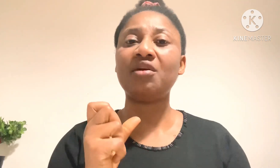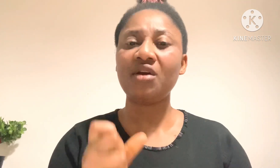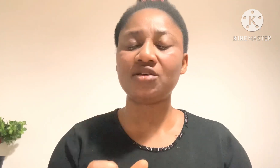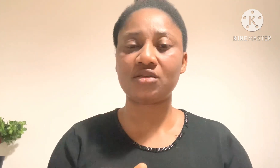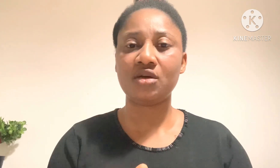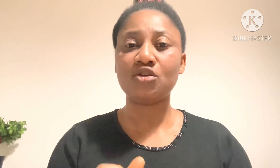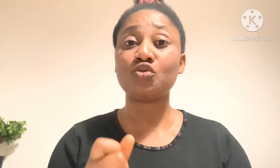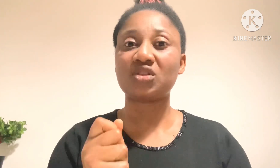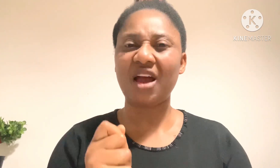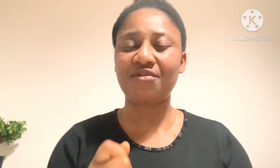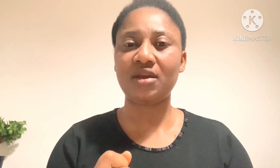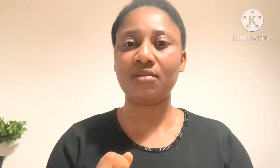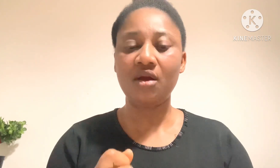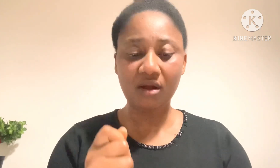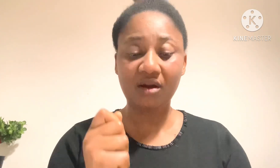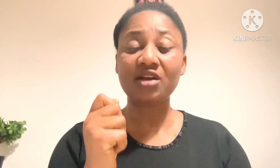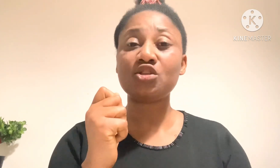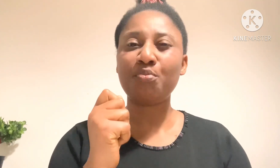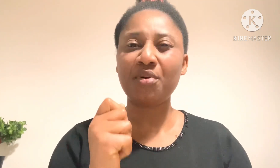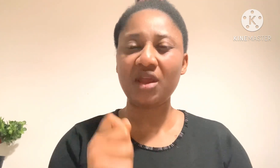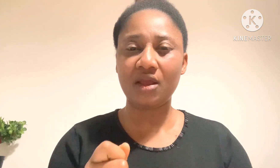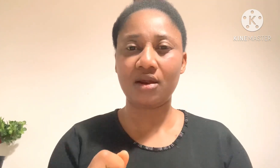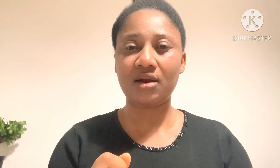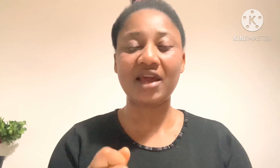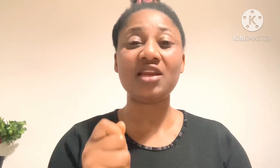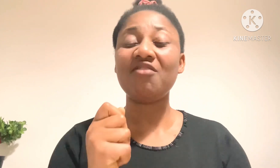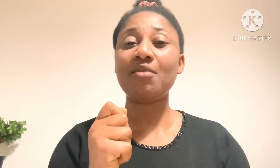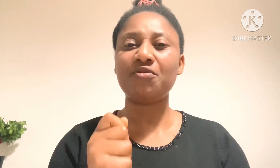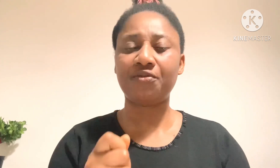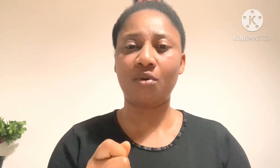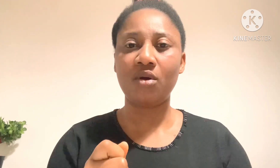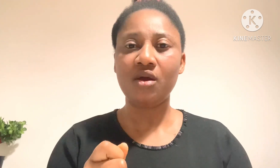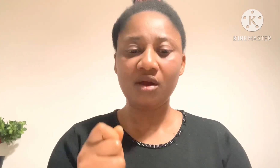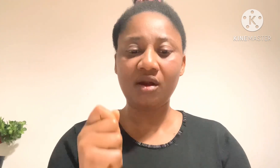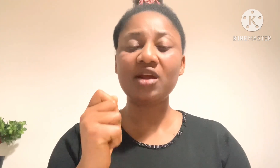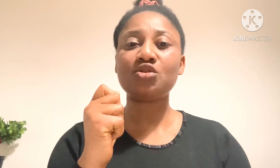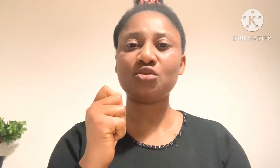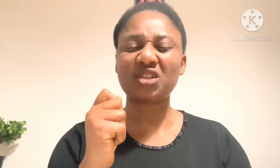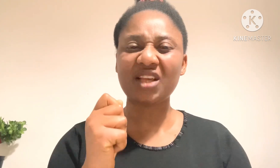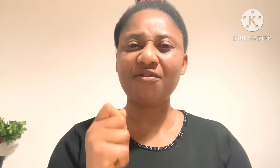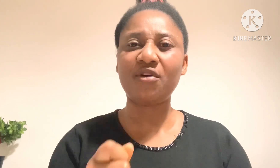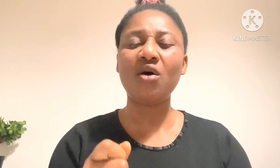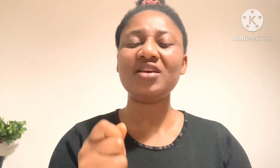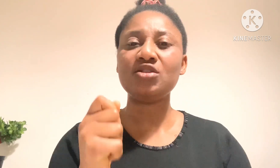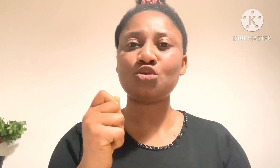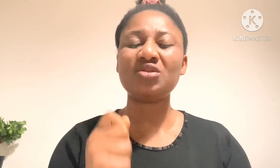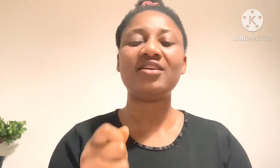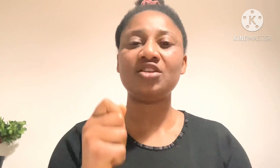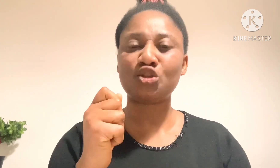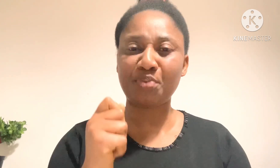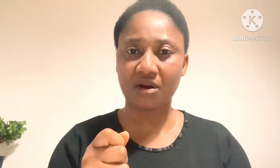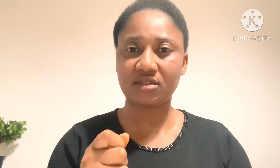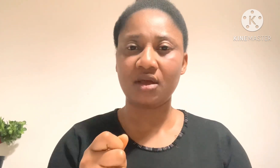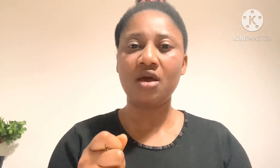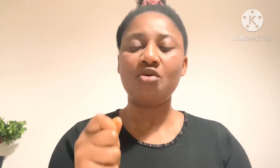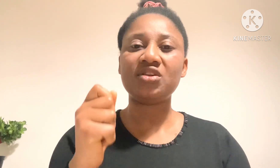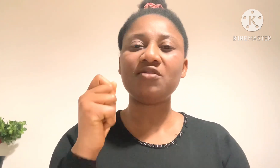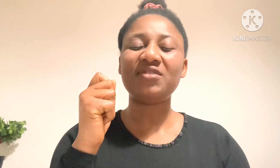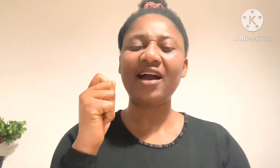grace. To serve him. Grace to pray. Like never before. Grace to serve God. In truth and in spirit. Receive that